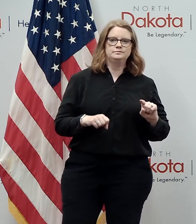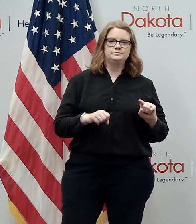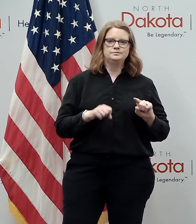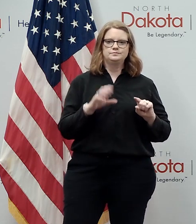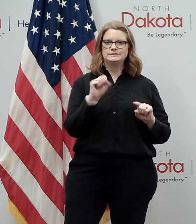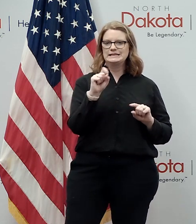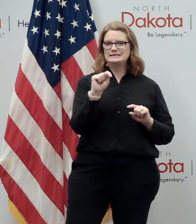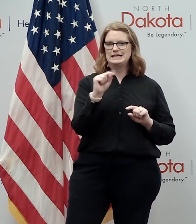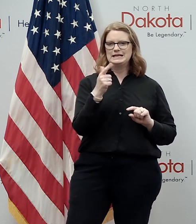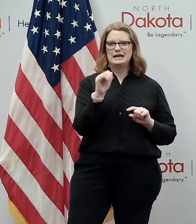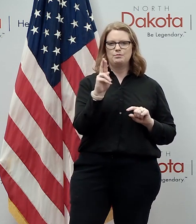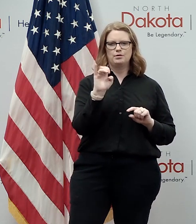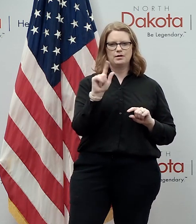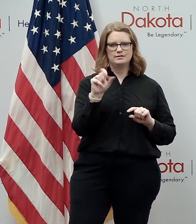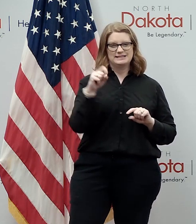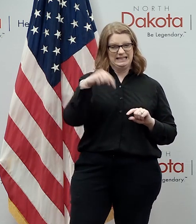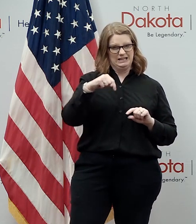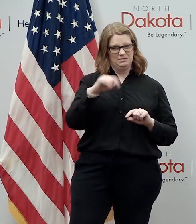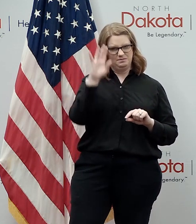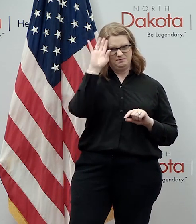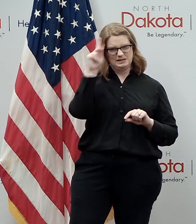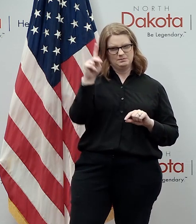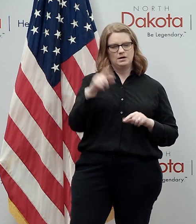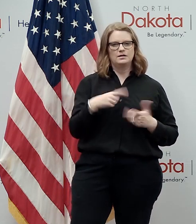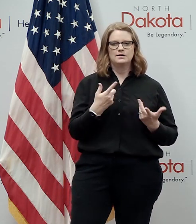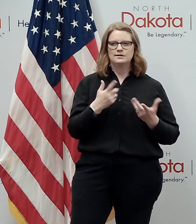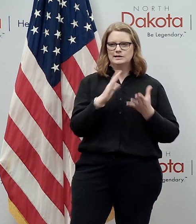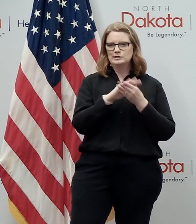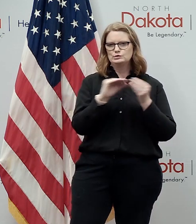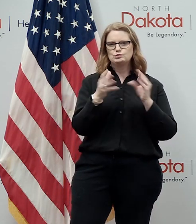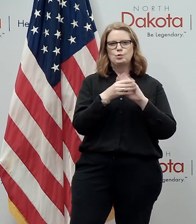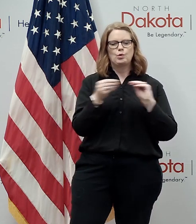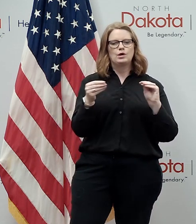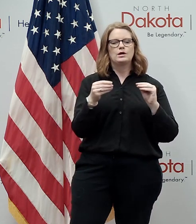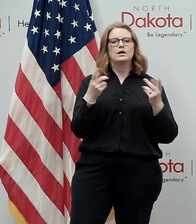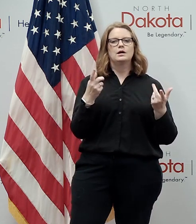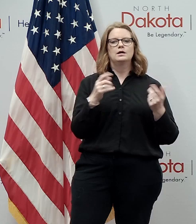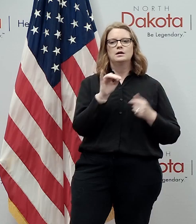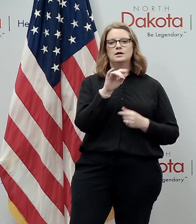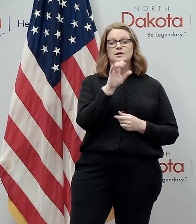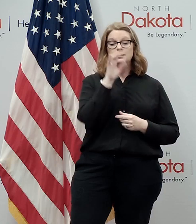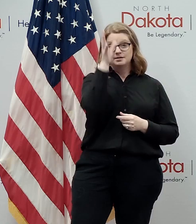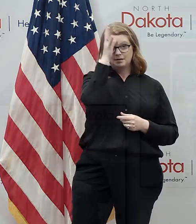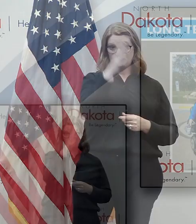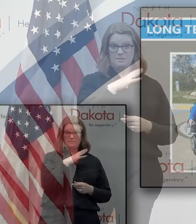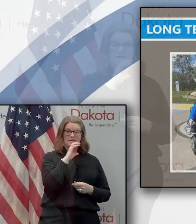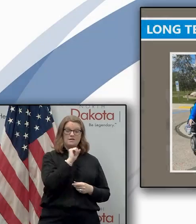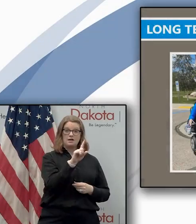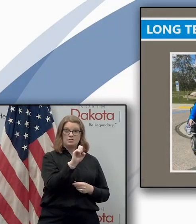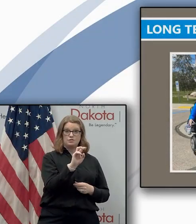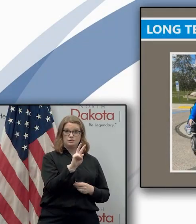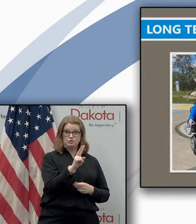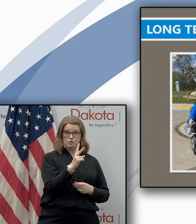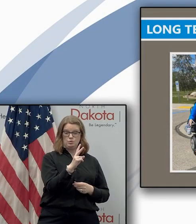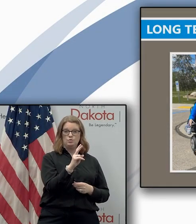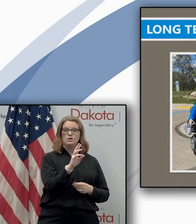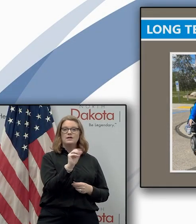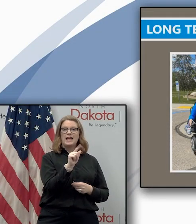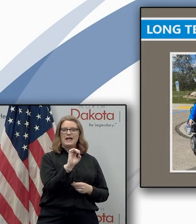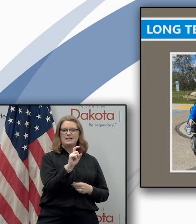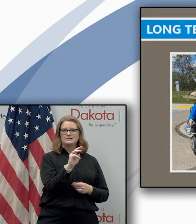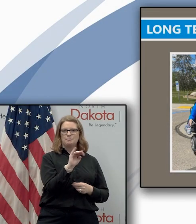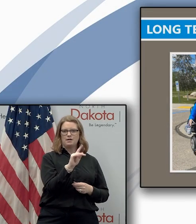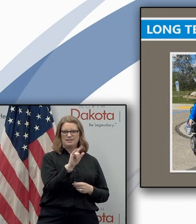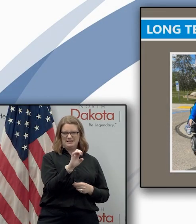saint gabriel's uh in bismarck we had a wonderful story that was shared by that 102 year old alex mugley who lives in